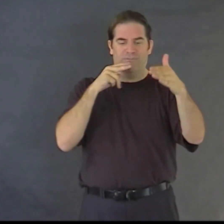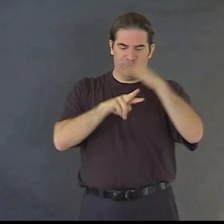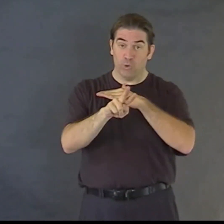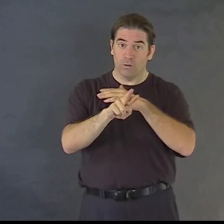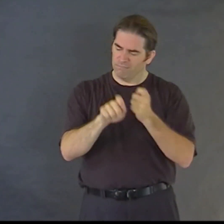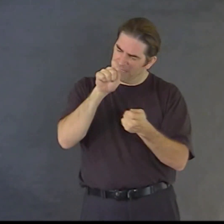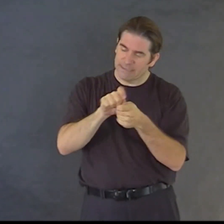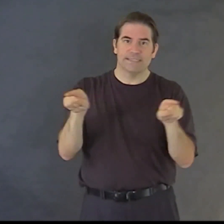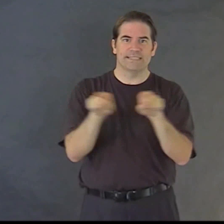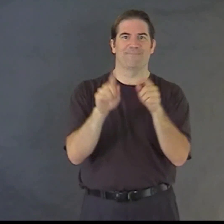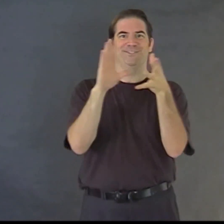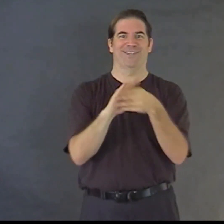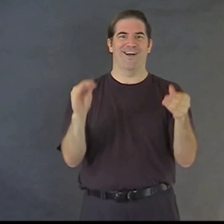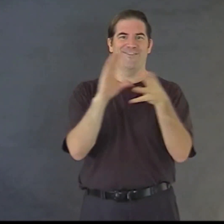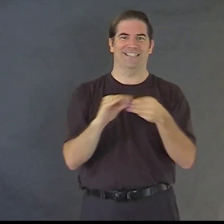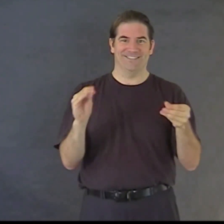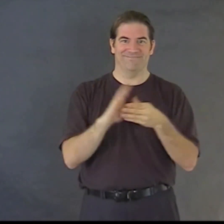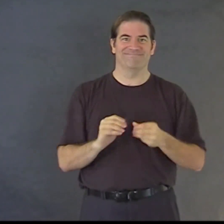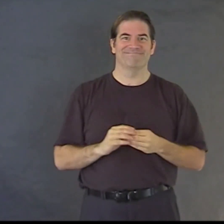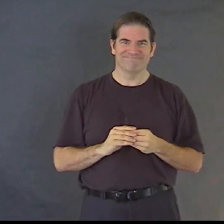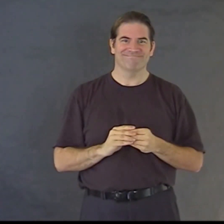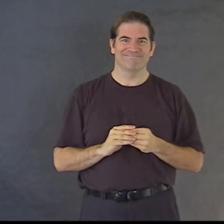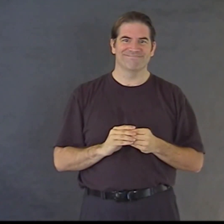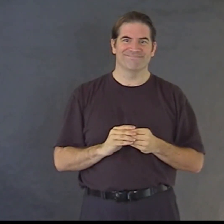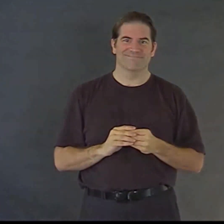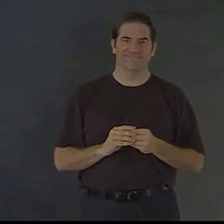so what we're going to show you now is a preview of the exact same story